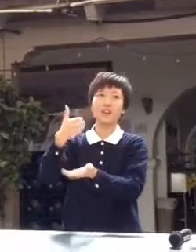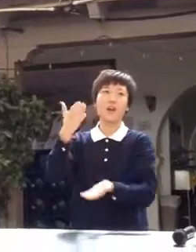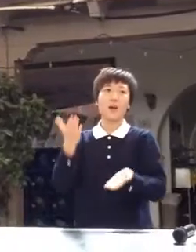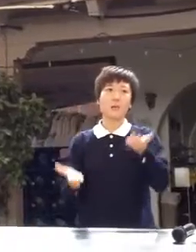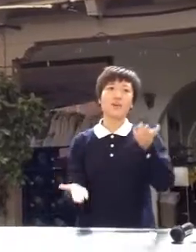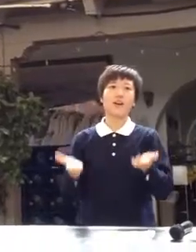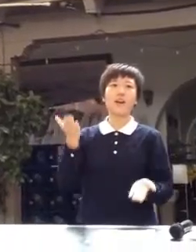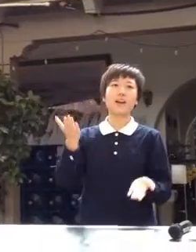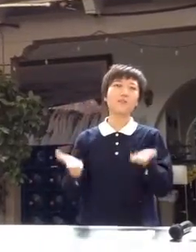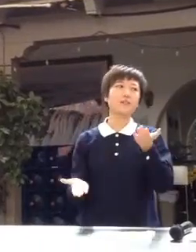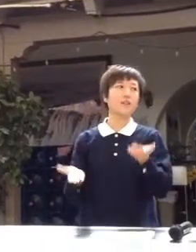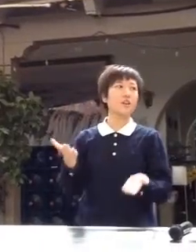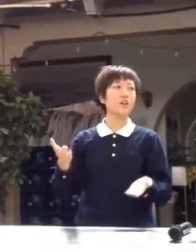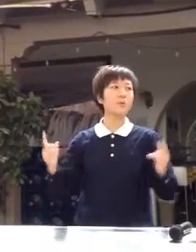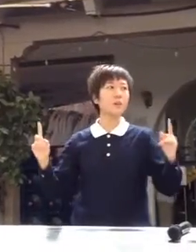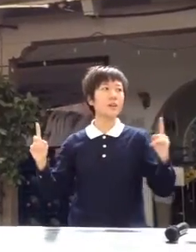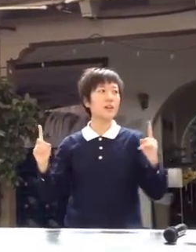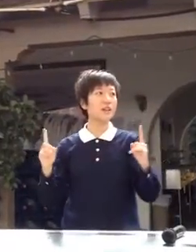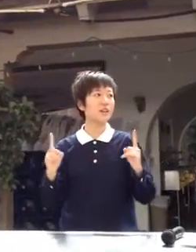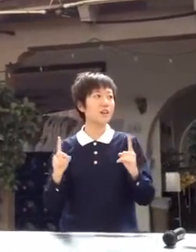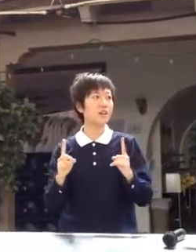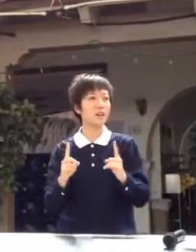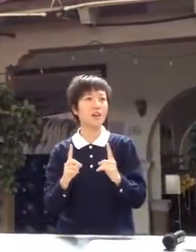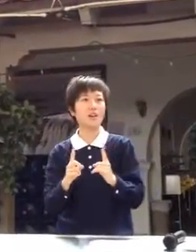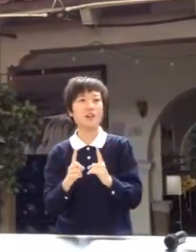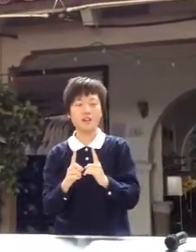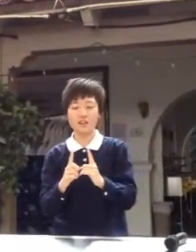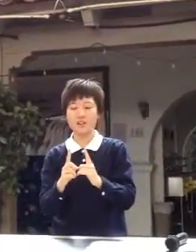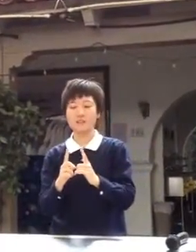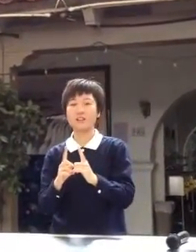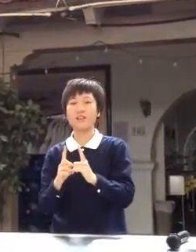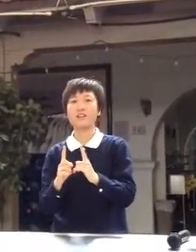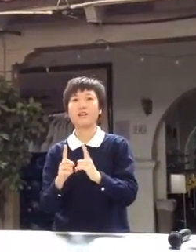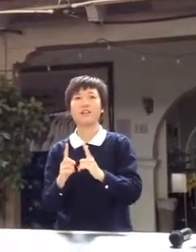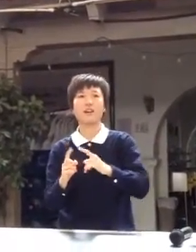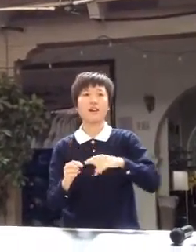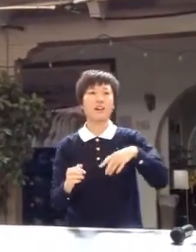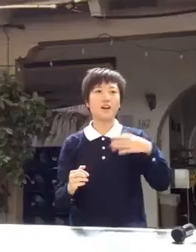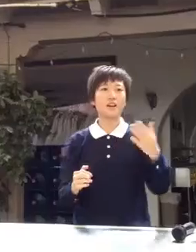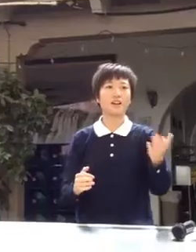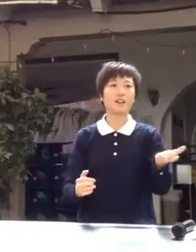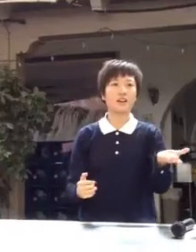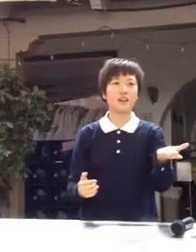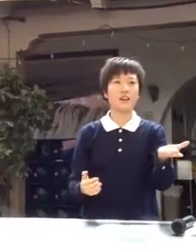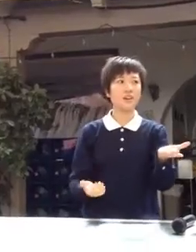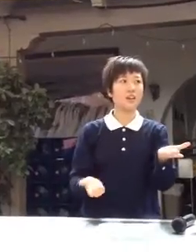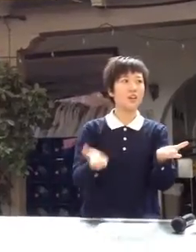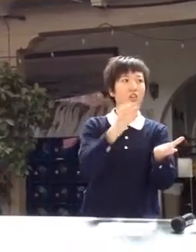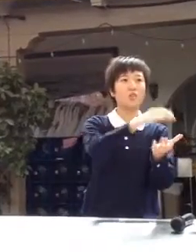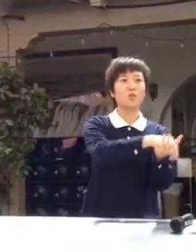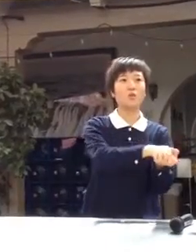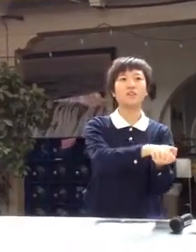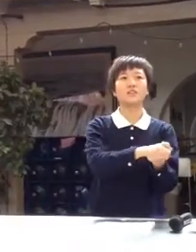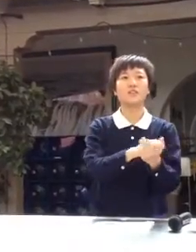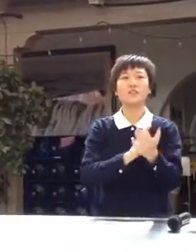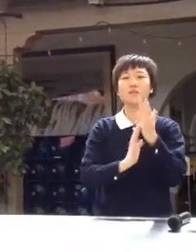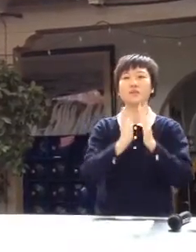Perhaps you'll meet again, a house you once held